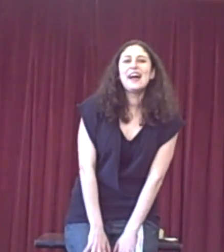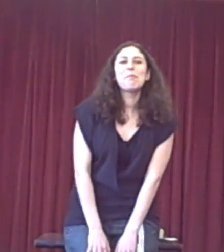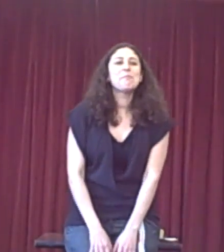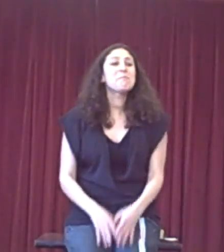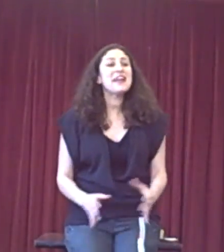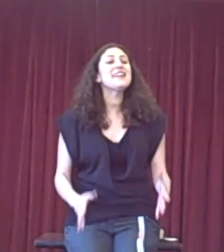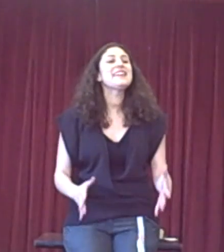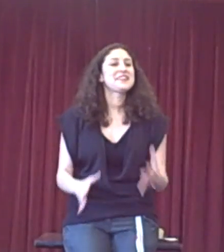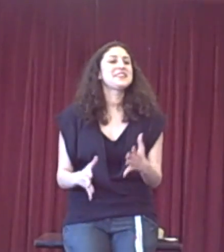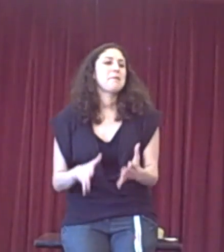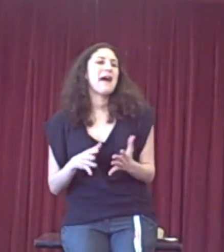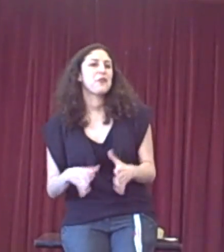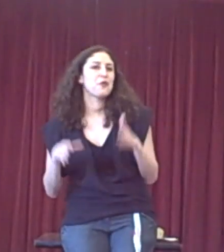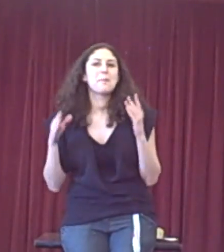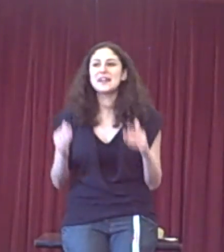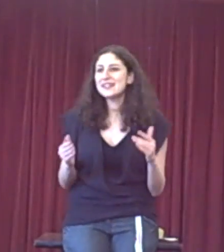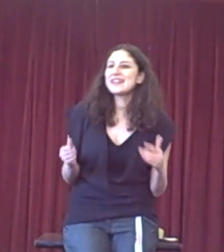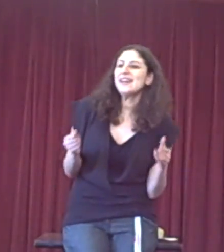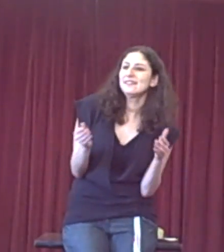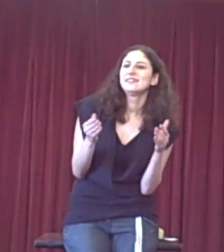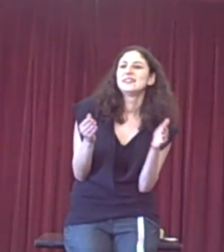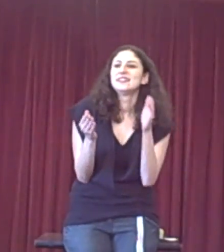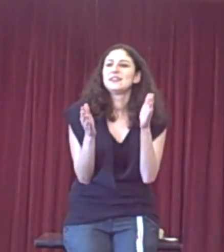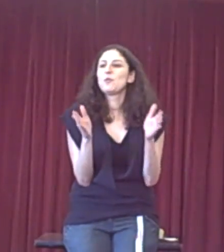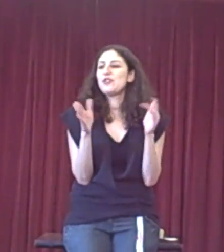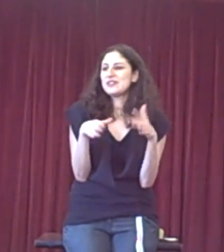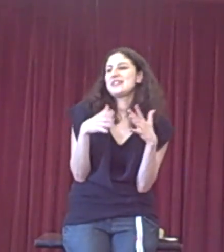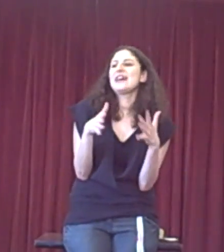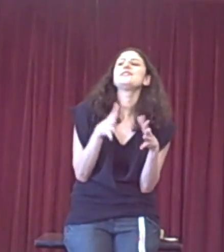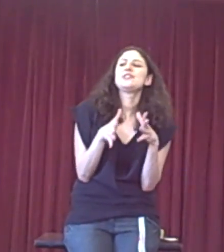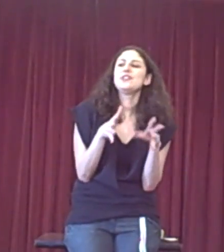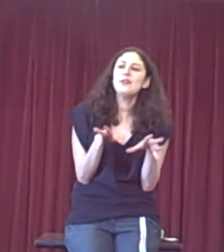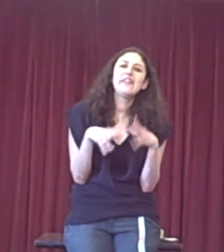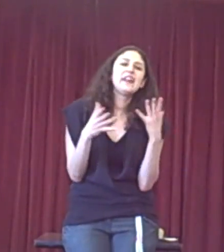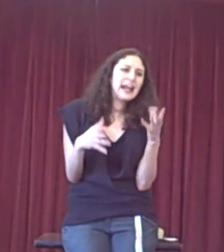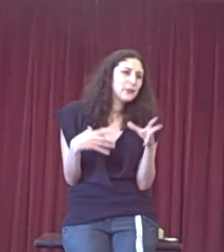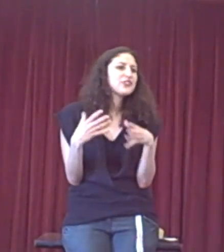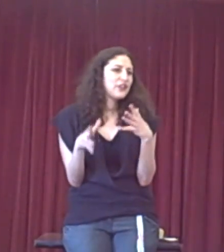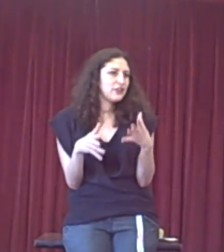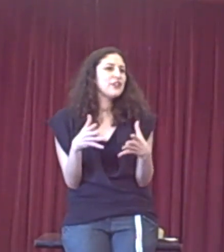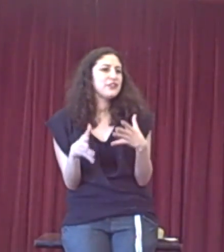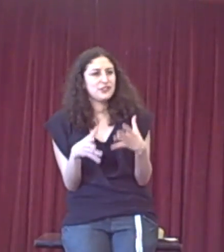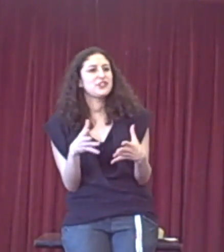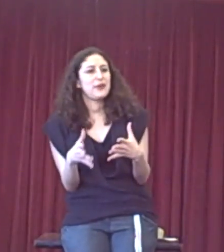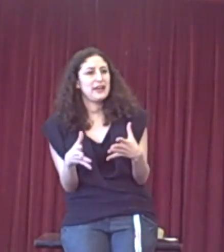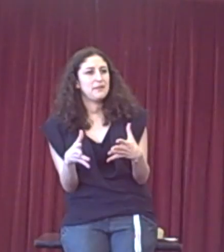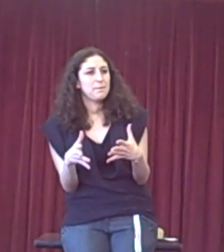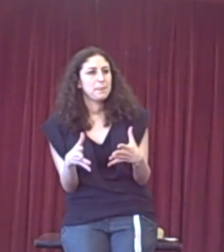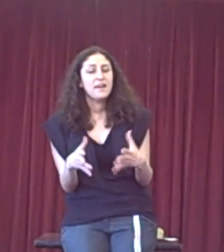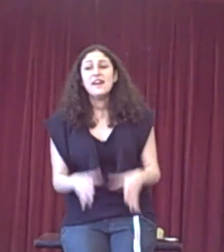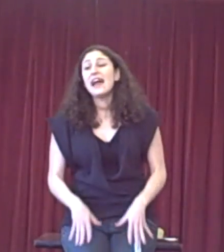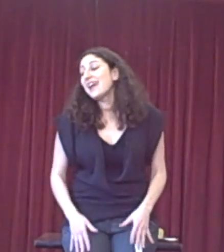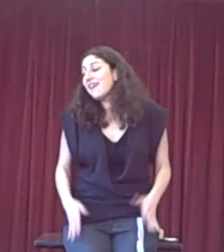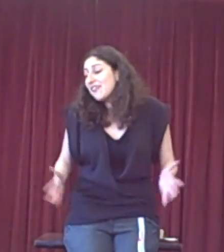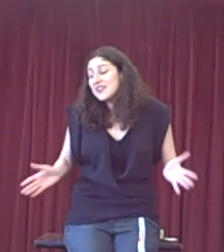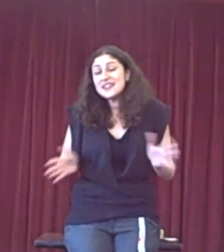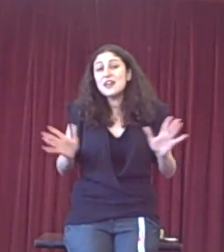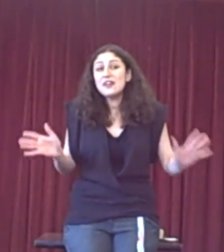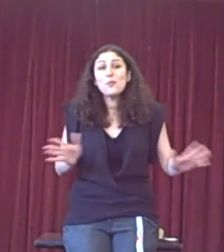And mainly this is about your mindset, what you set out to do, and the language that you use to do it. And this is only